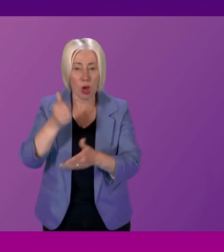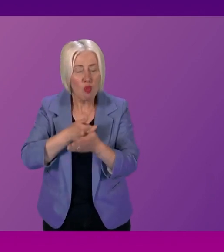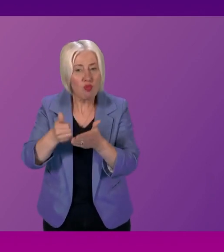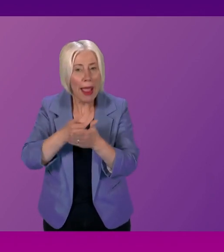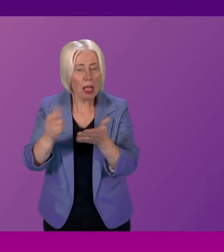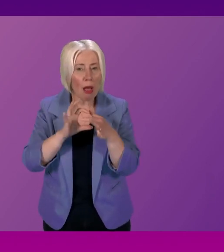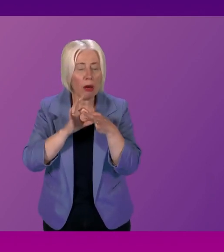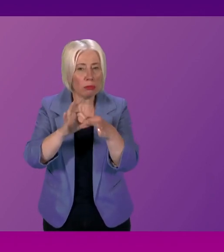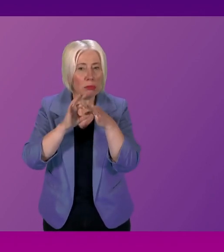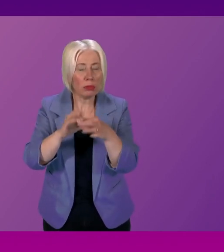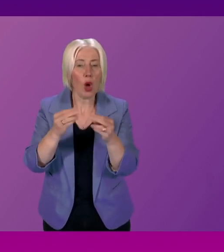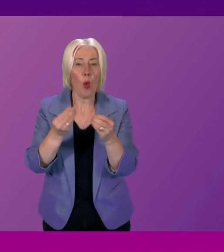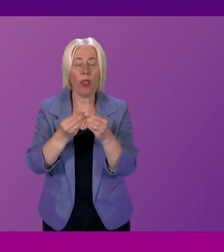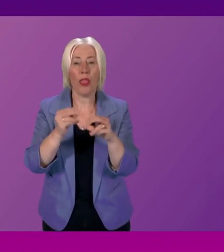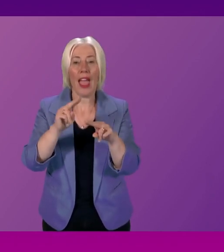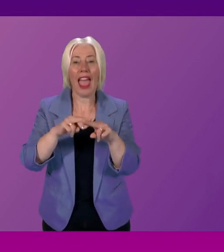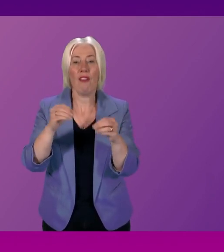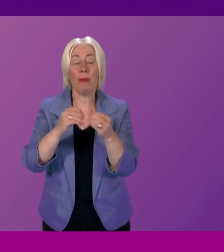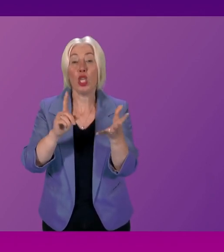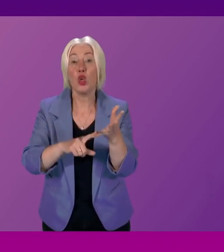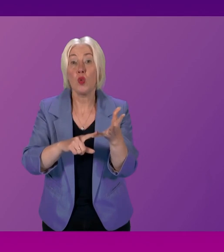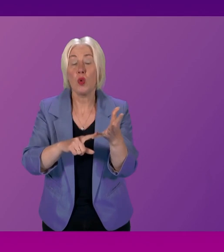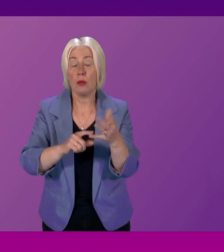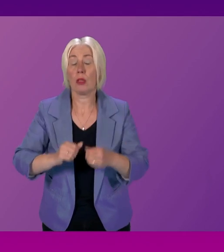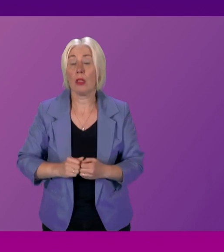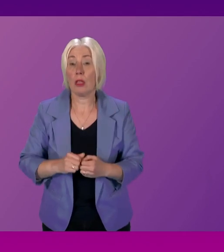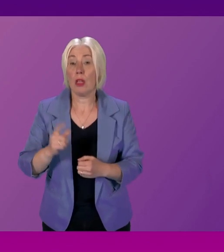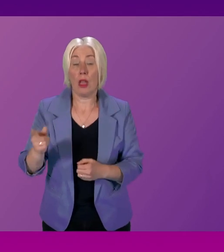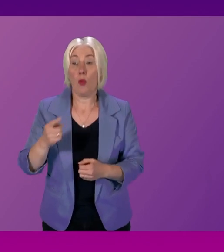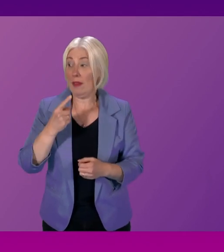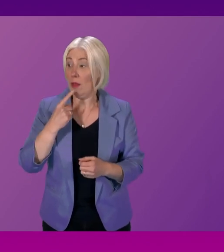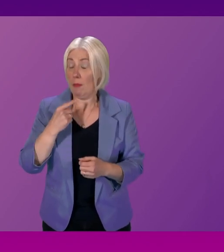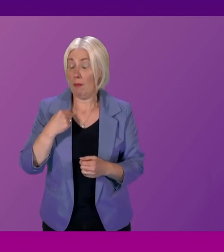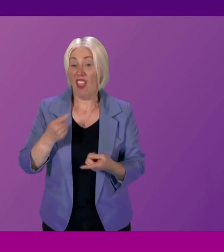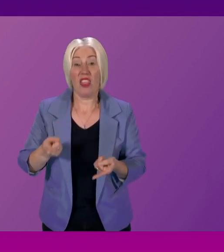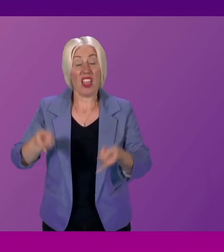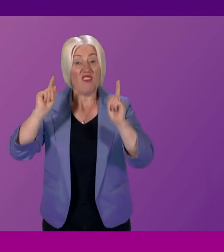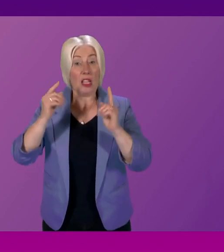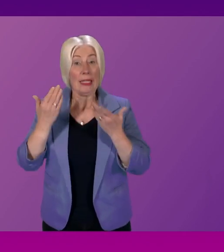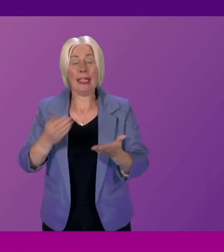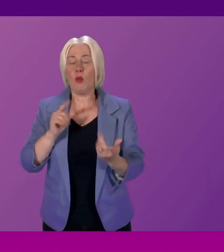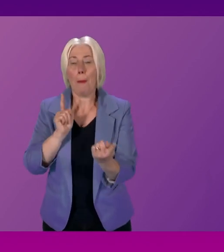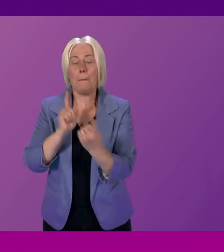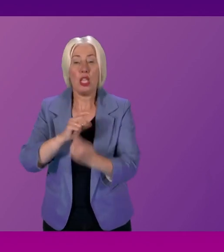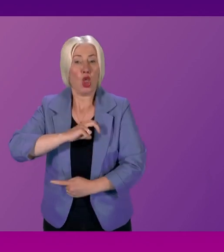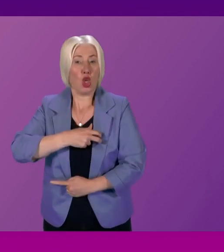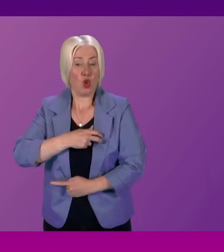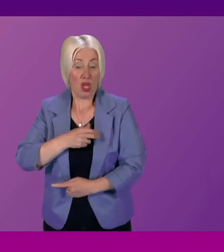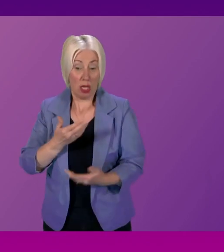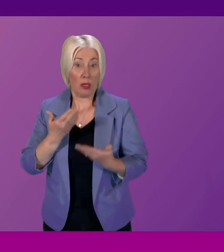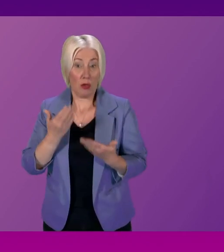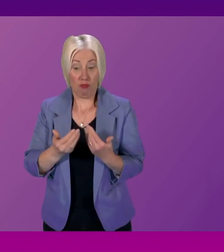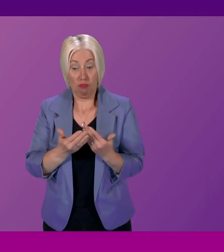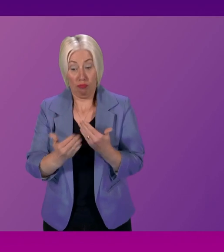with the FBU. In fact, I think the Cabinet Secretary has committed just this morning to meet with the fire brigade's union to meet directly